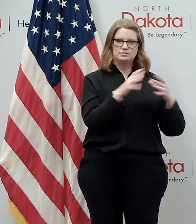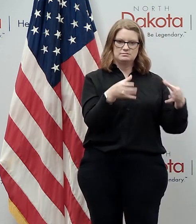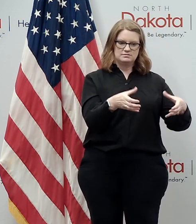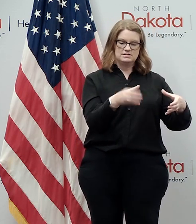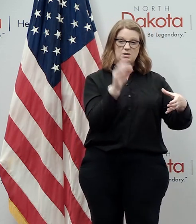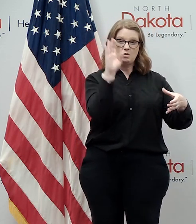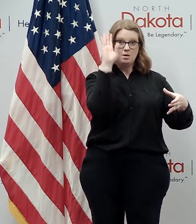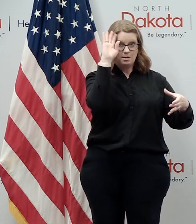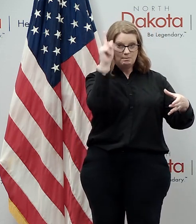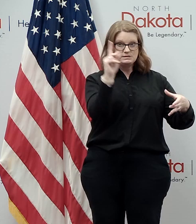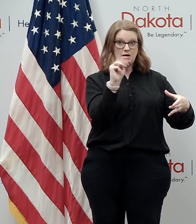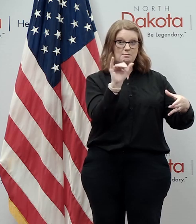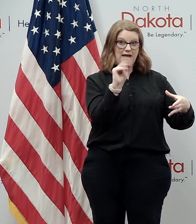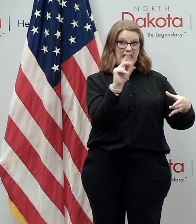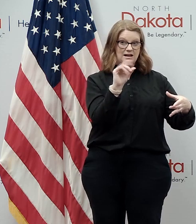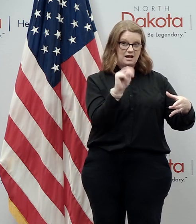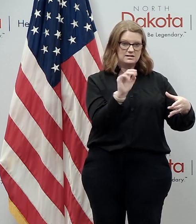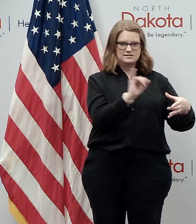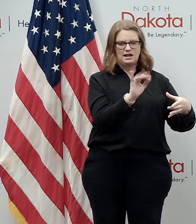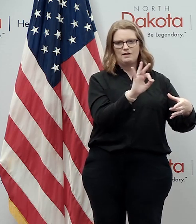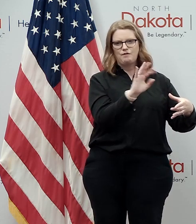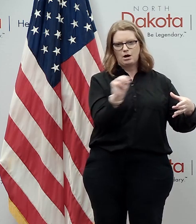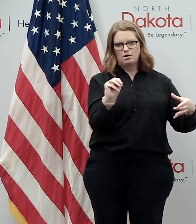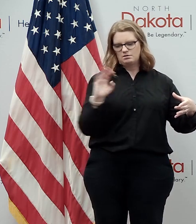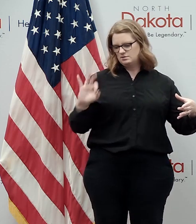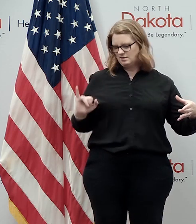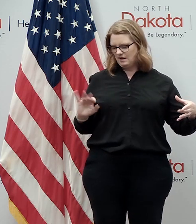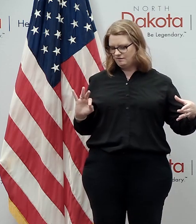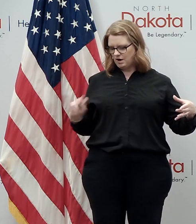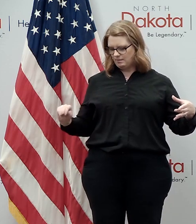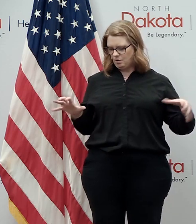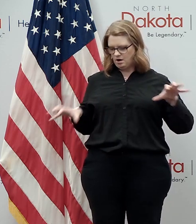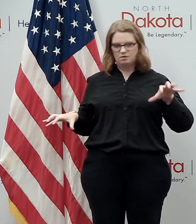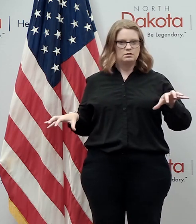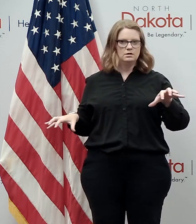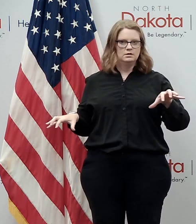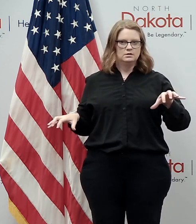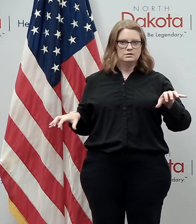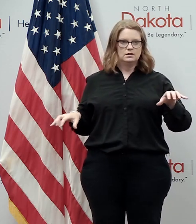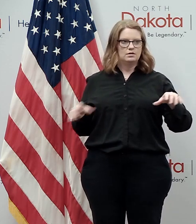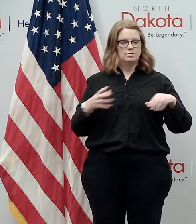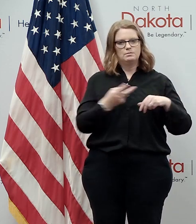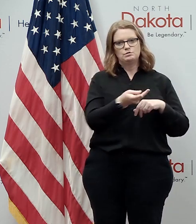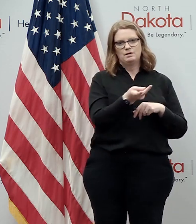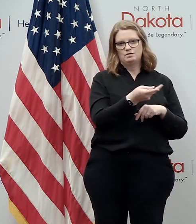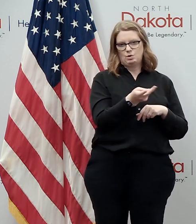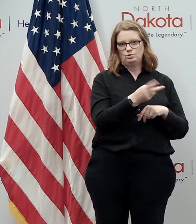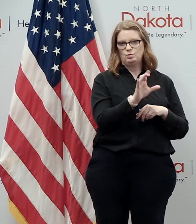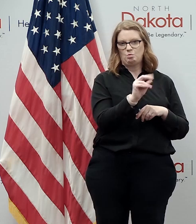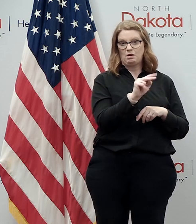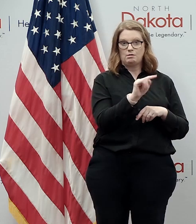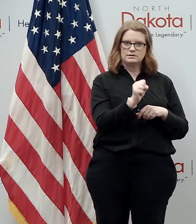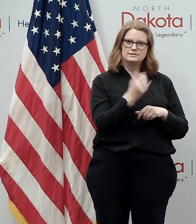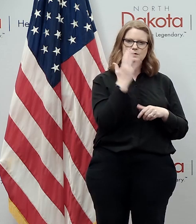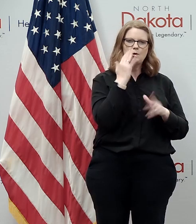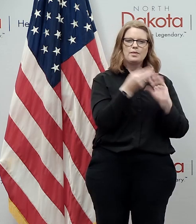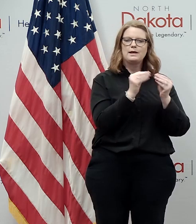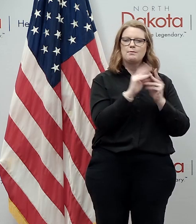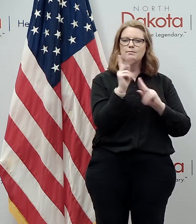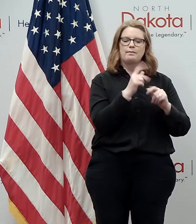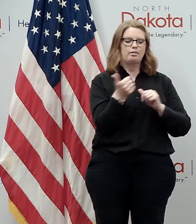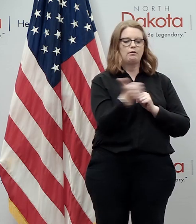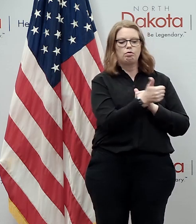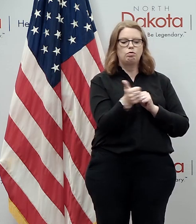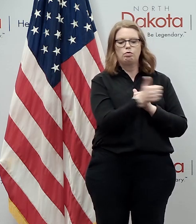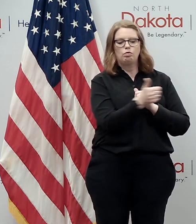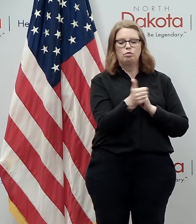moorhead which is it's still in the community you know i don't know what the car count is going back and forth between the two counties every day on the number of people that work